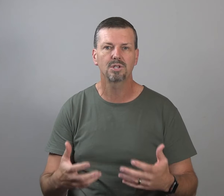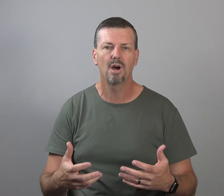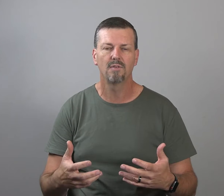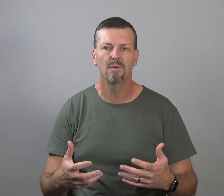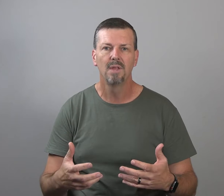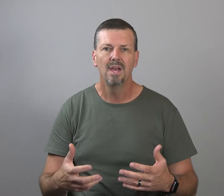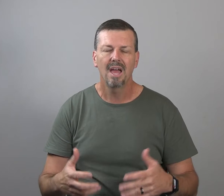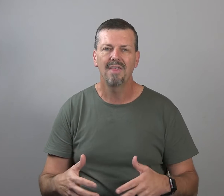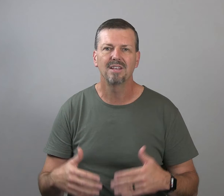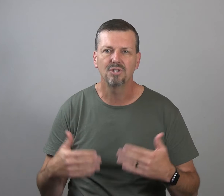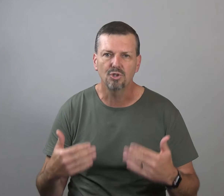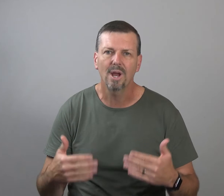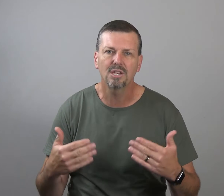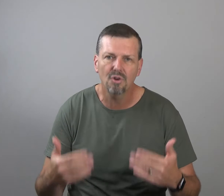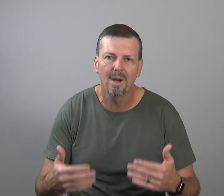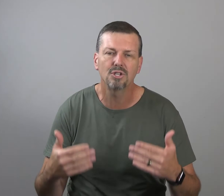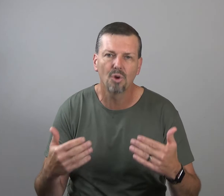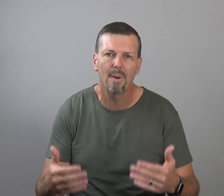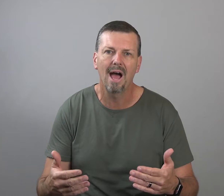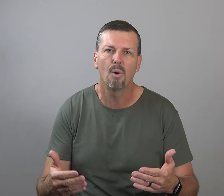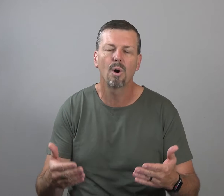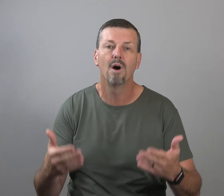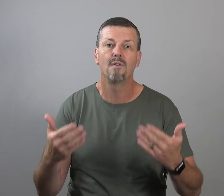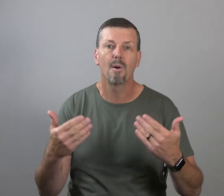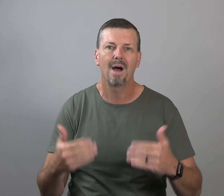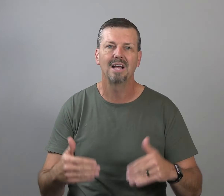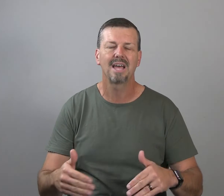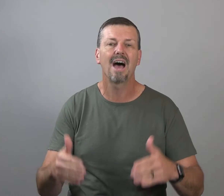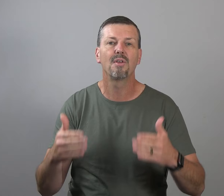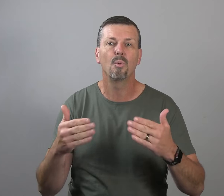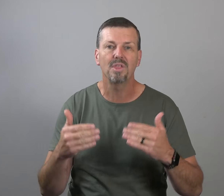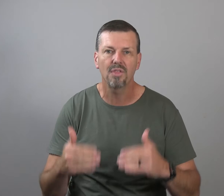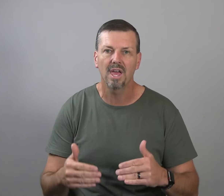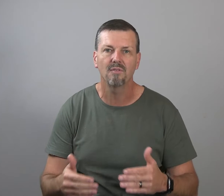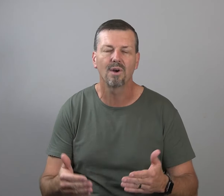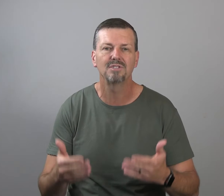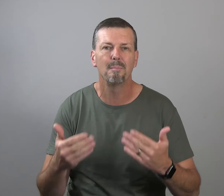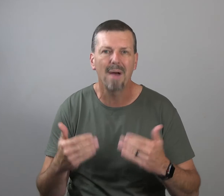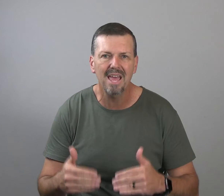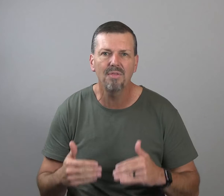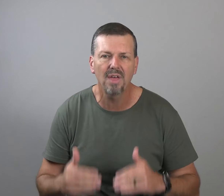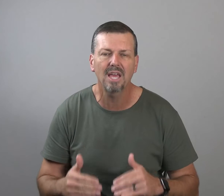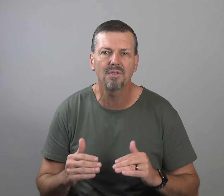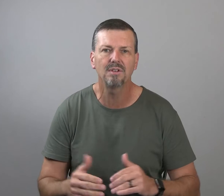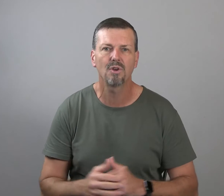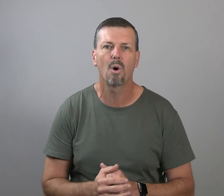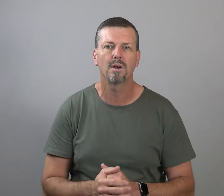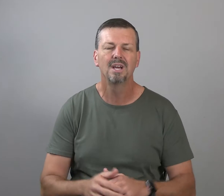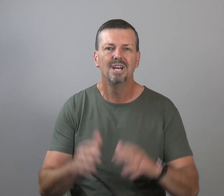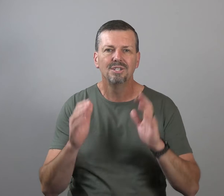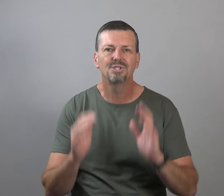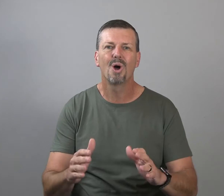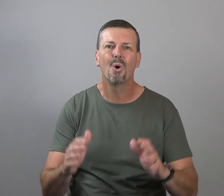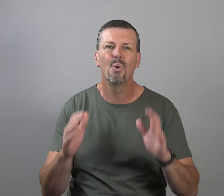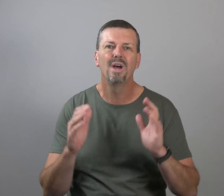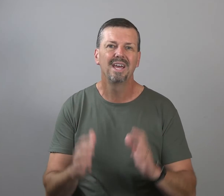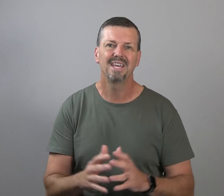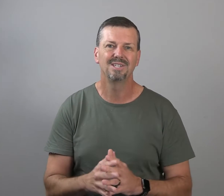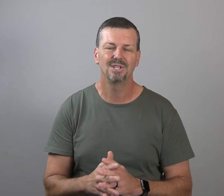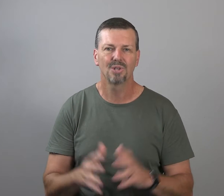discover and that is the transformational power of our minds, how that we think. For as a man thinketh in his heart, so is he.